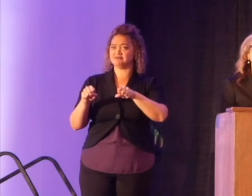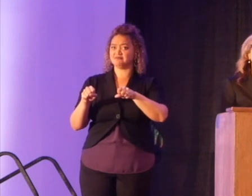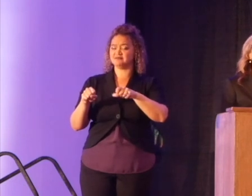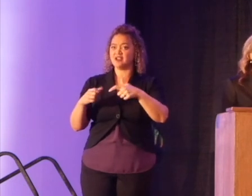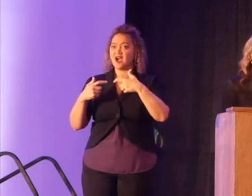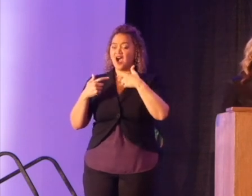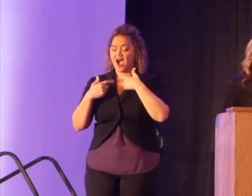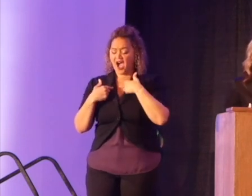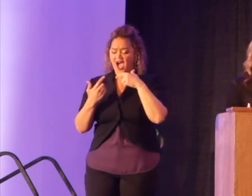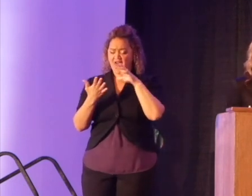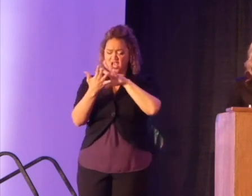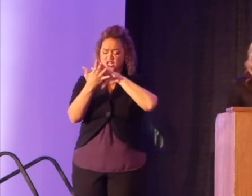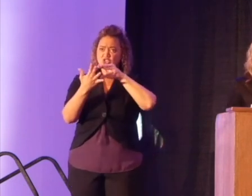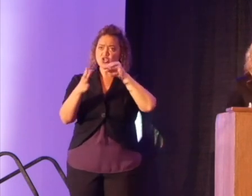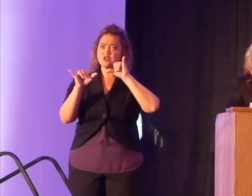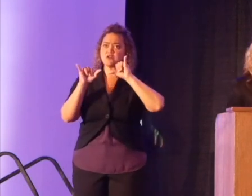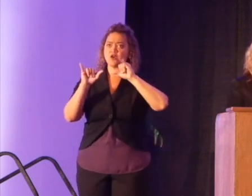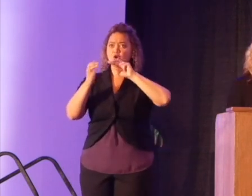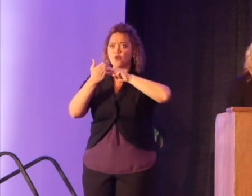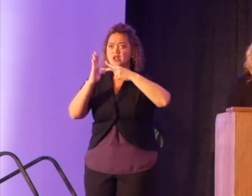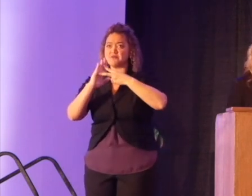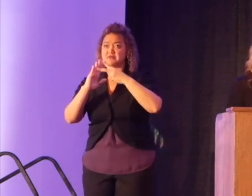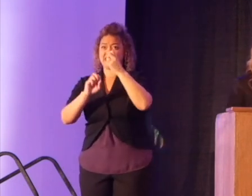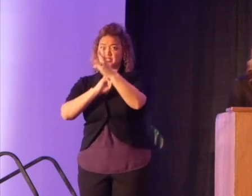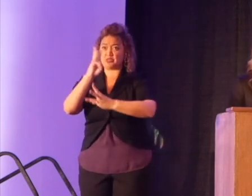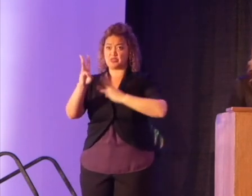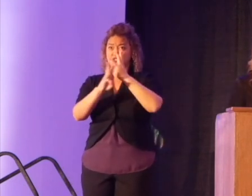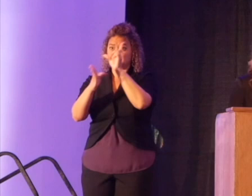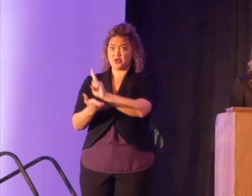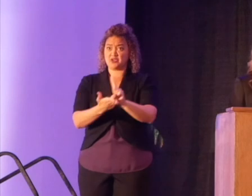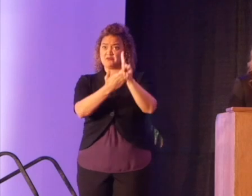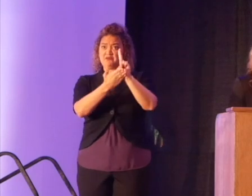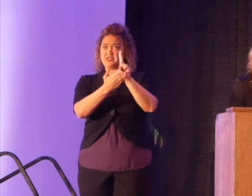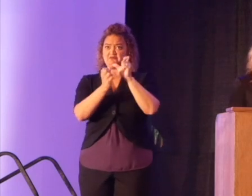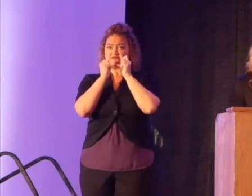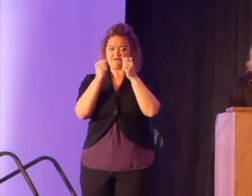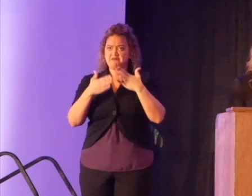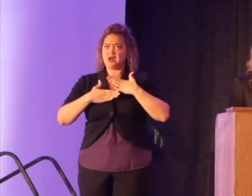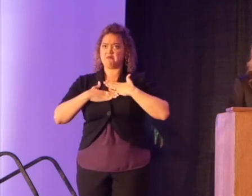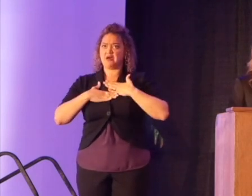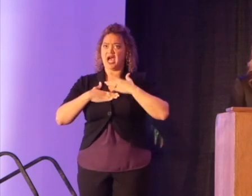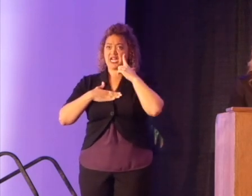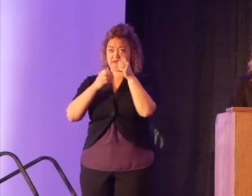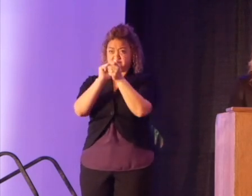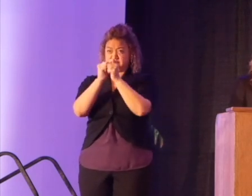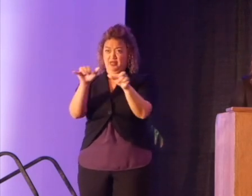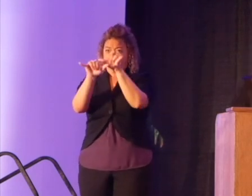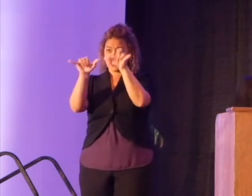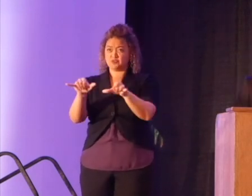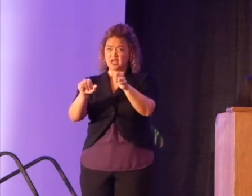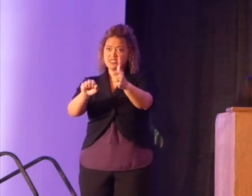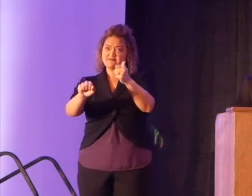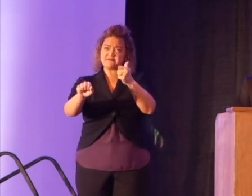viscerally was learning what it means to not live in a world of privilege, of running a race where the system had me starting